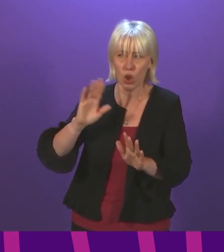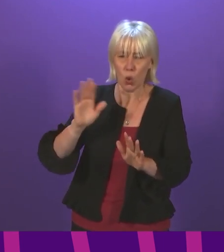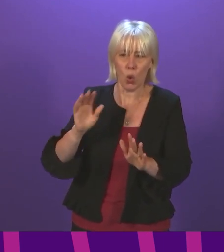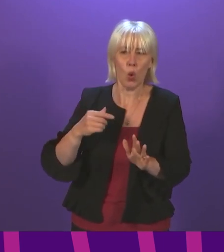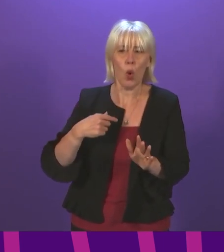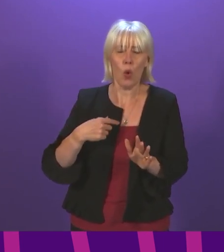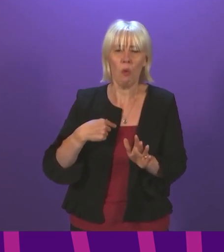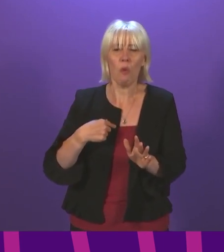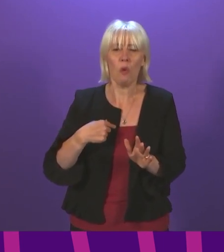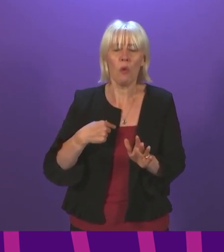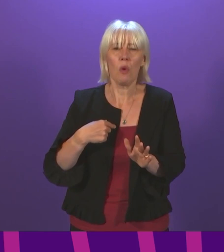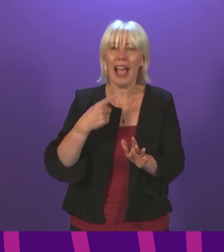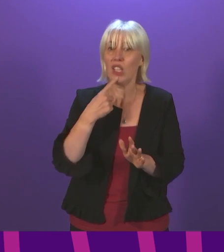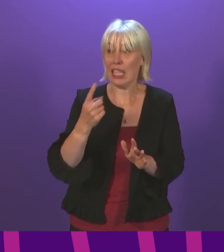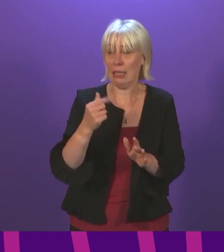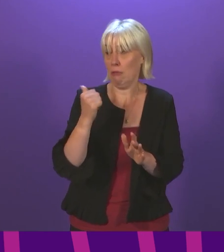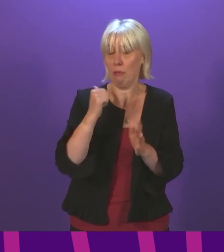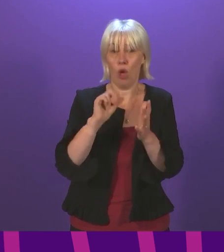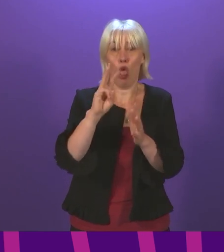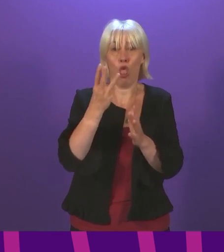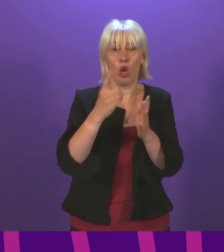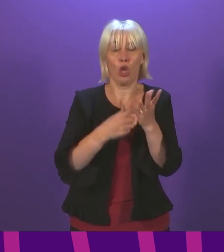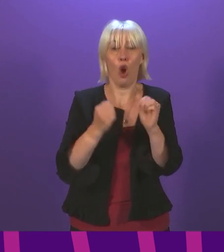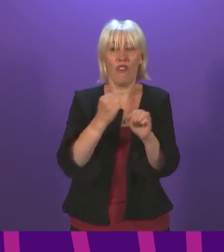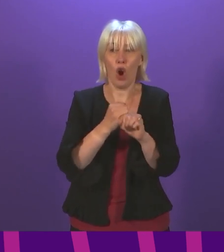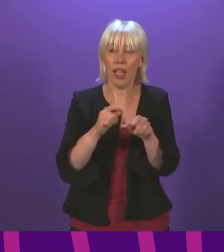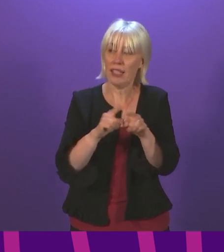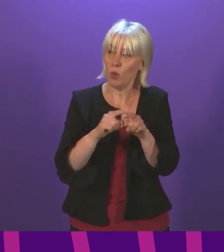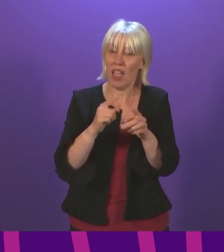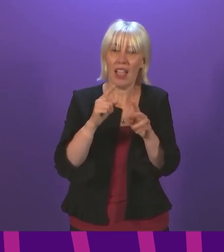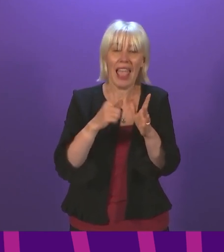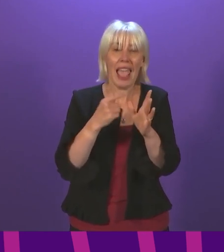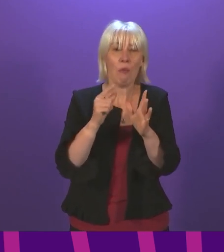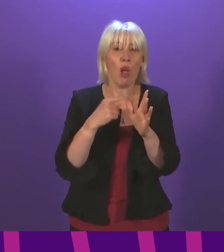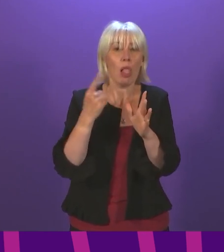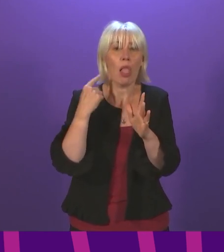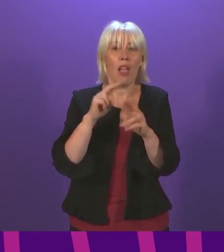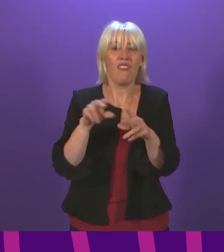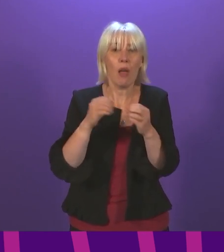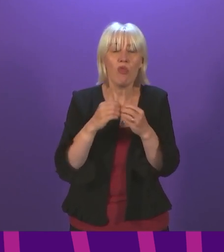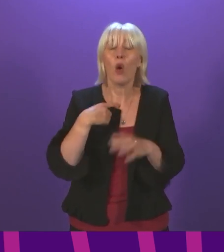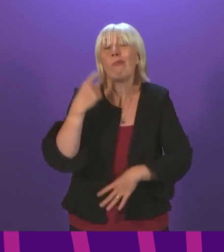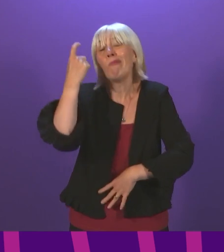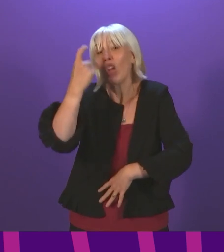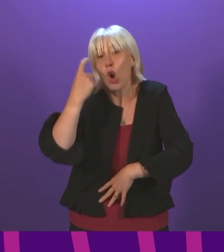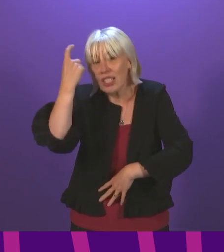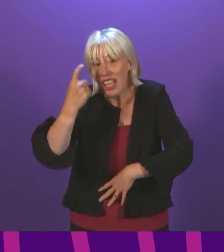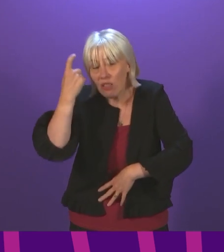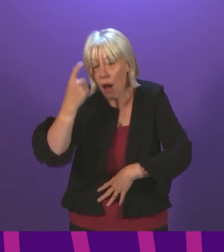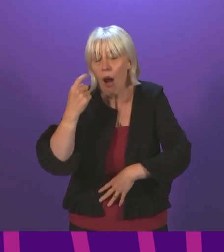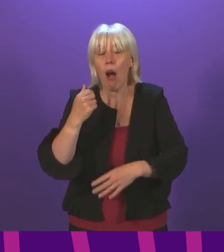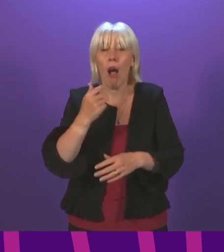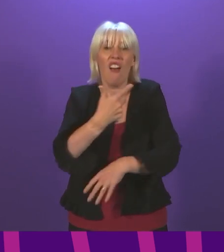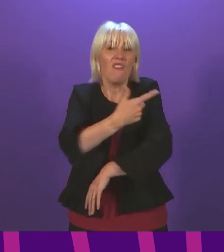on the 3rd of August most recently, before that in April and February, that we were considering the issue of vaccine certification.